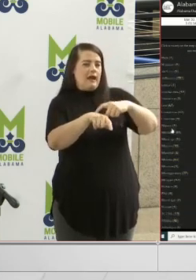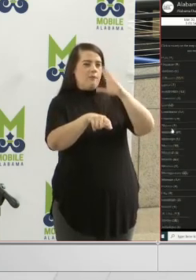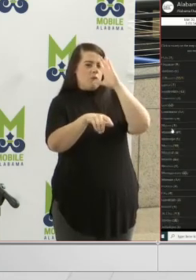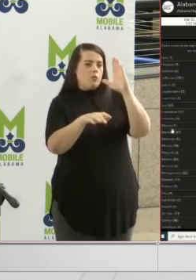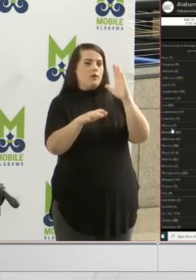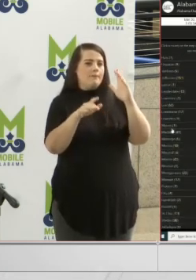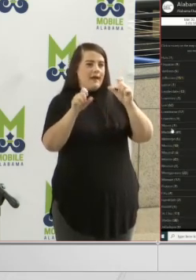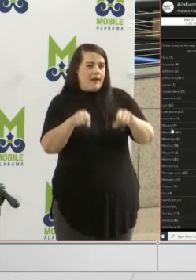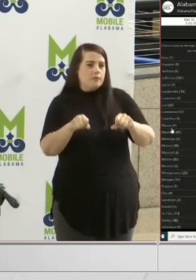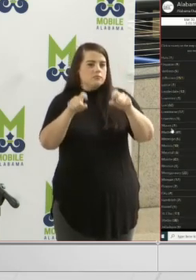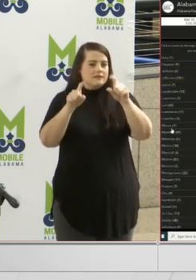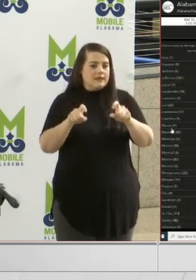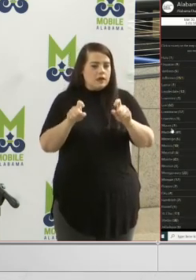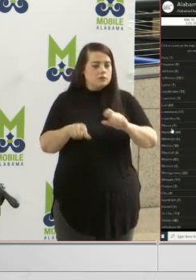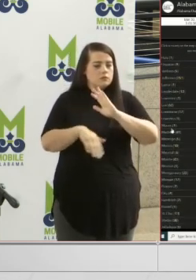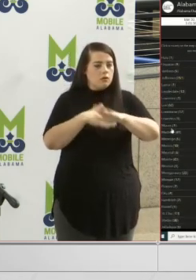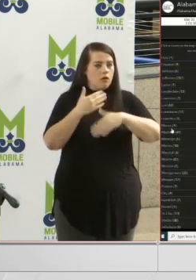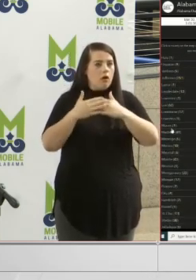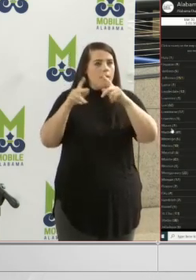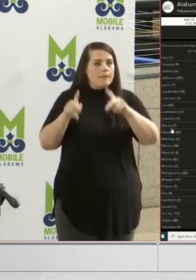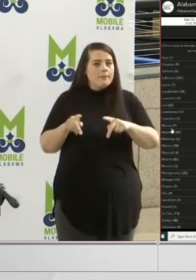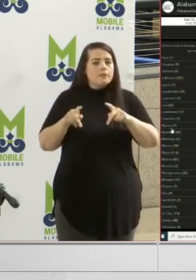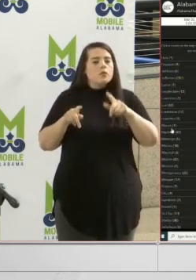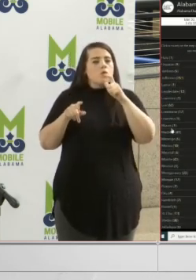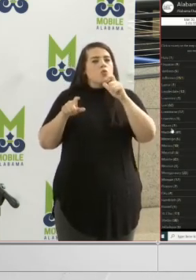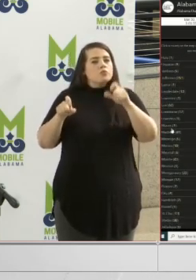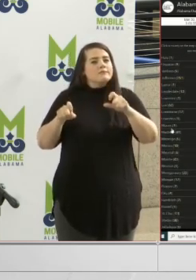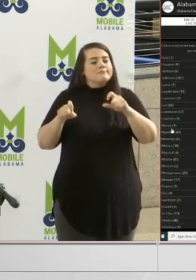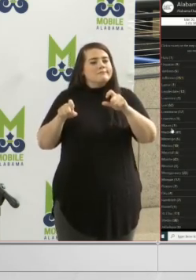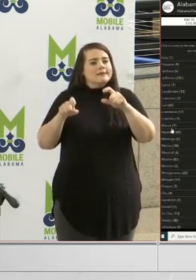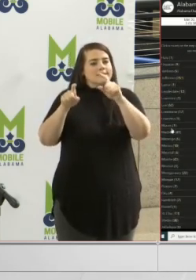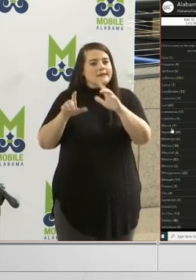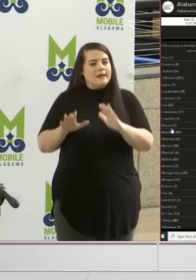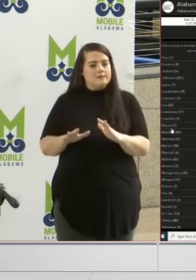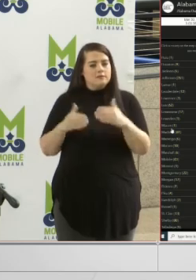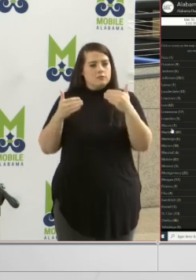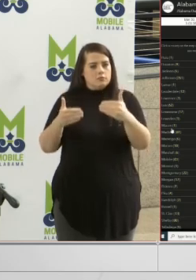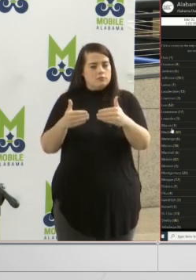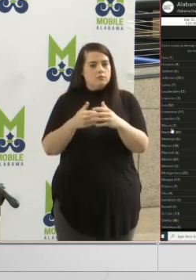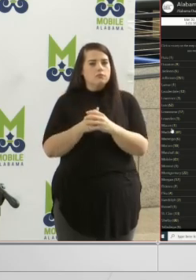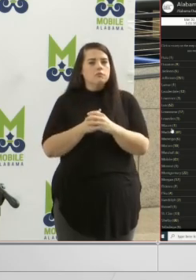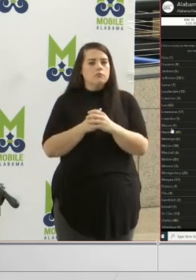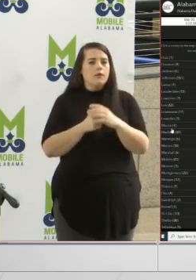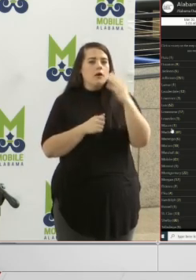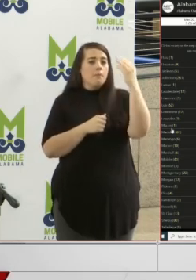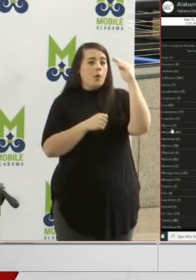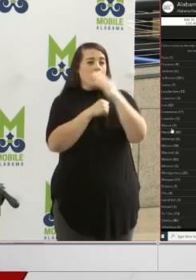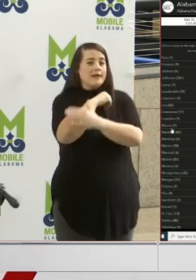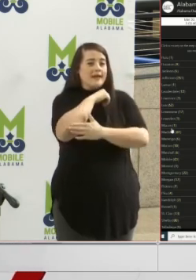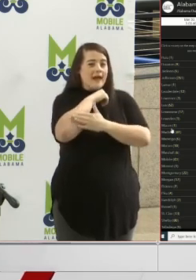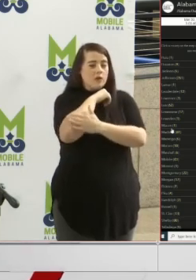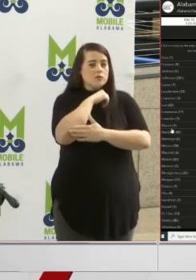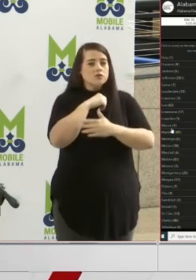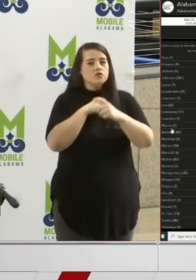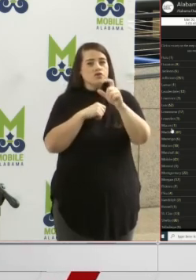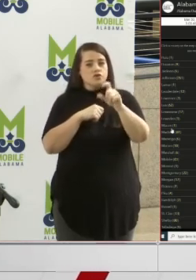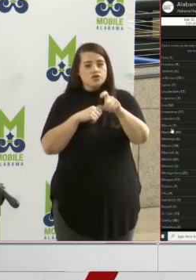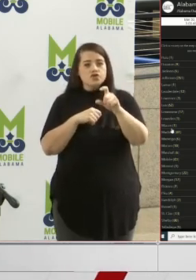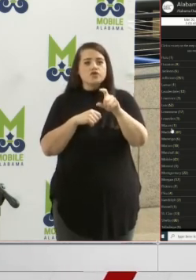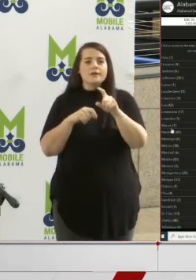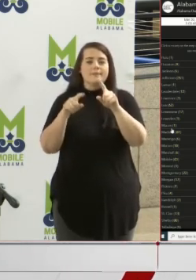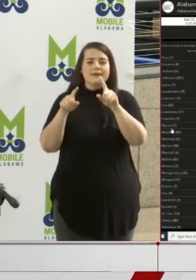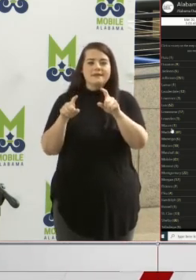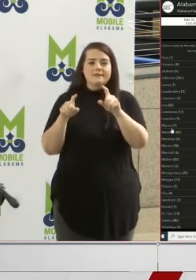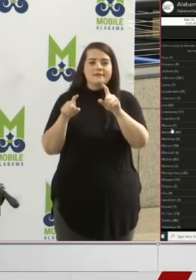all the people that need to be tested. That need to be tested in Mobile County, there should be